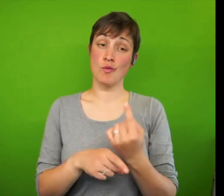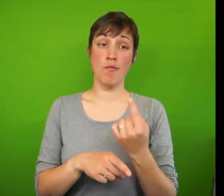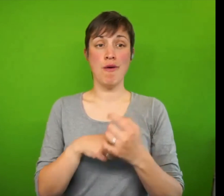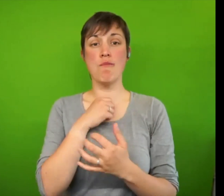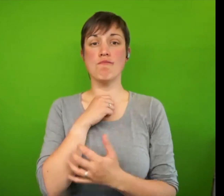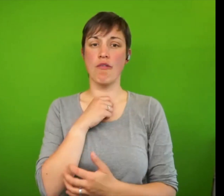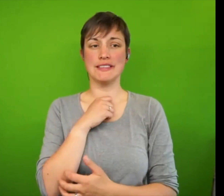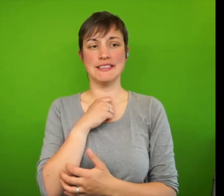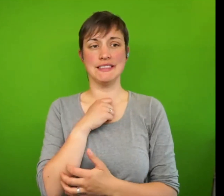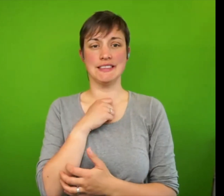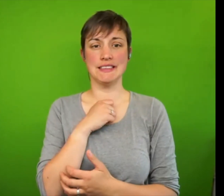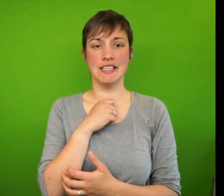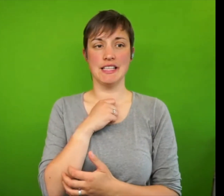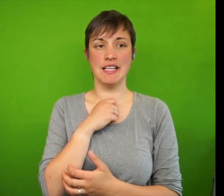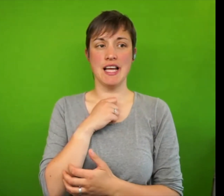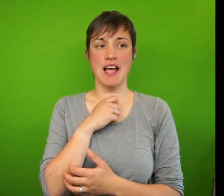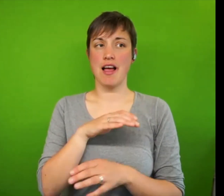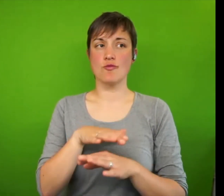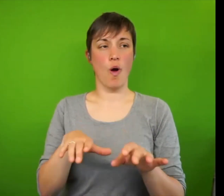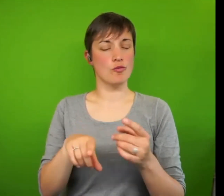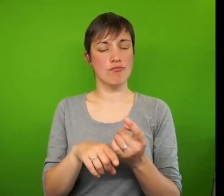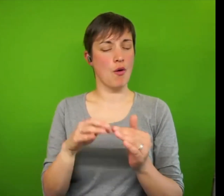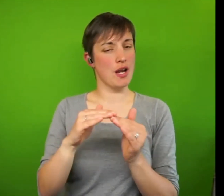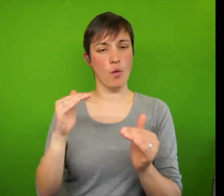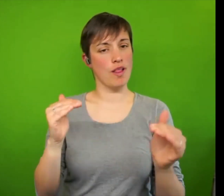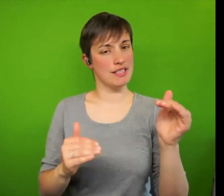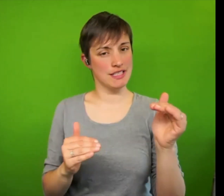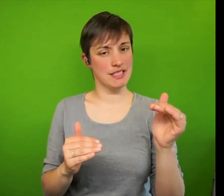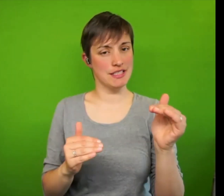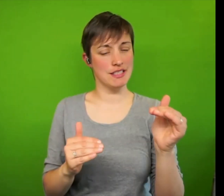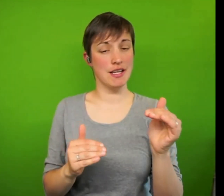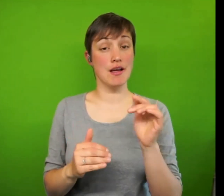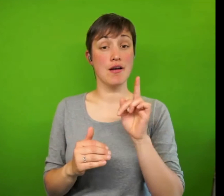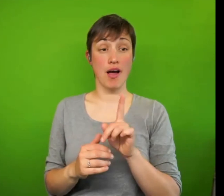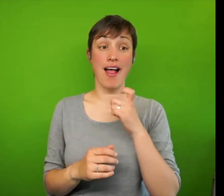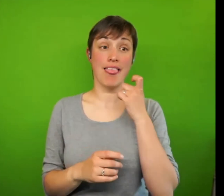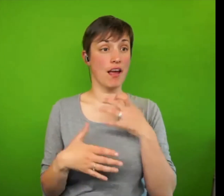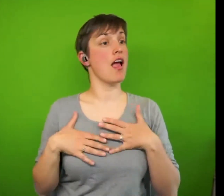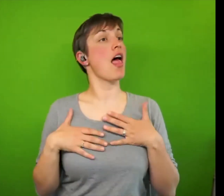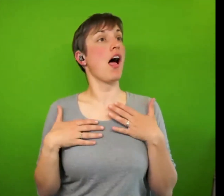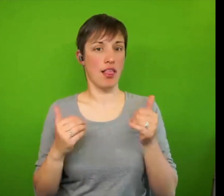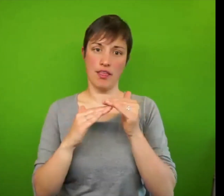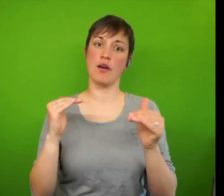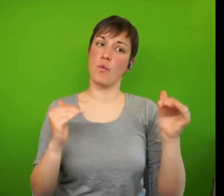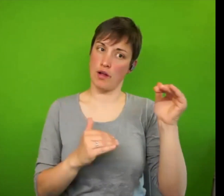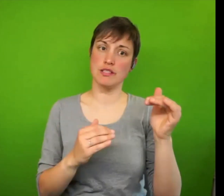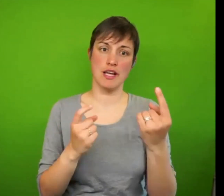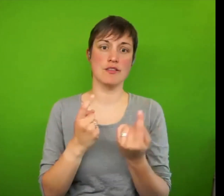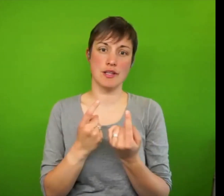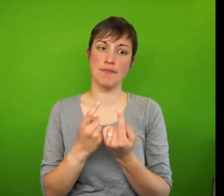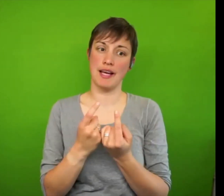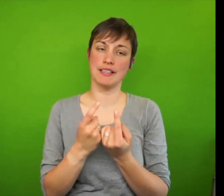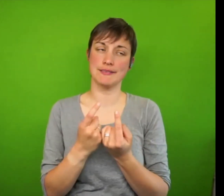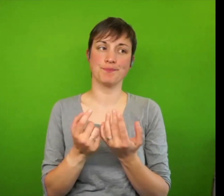push on poverty than it is inequality. Although I do think health inequalities is something that they are kind of,